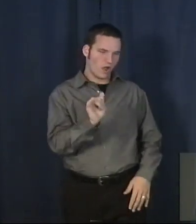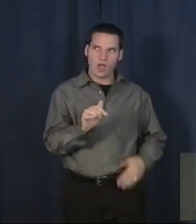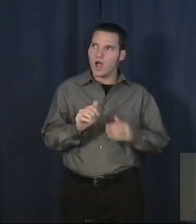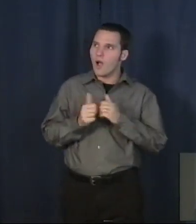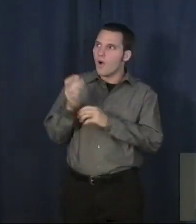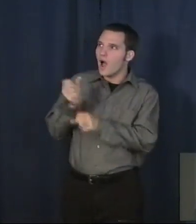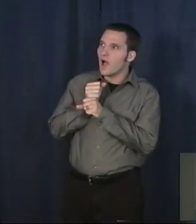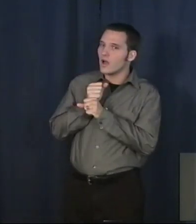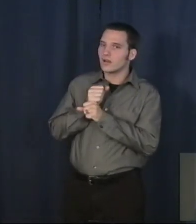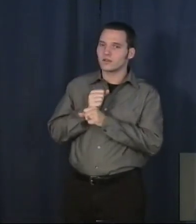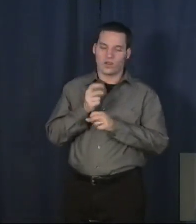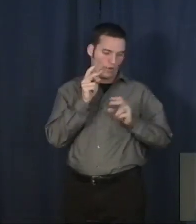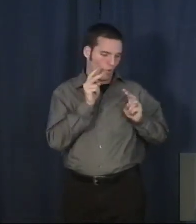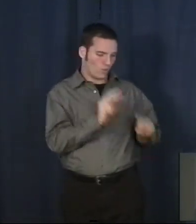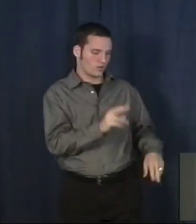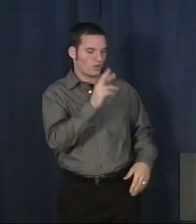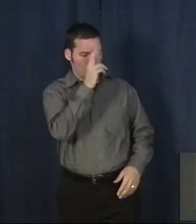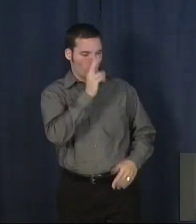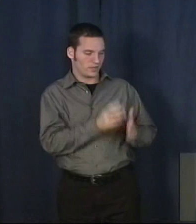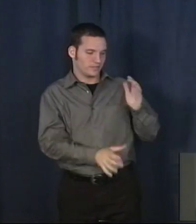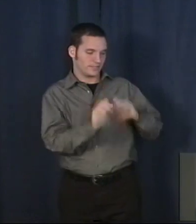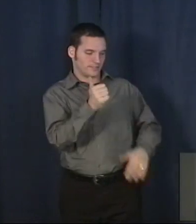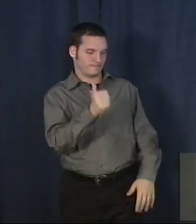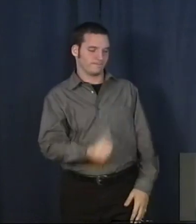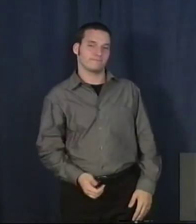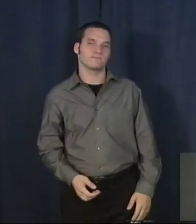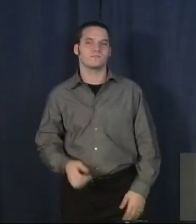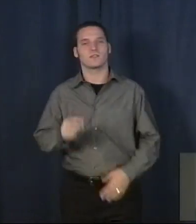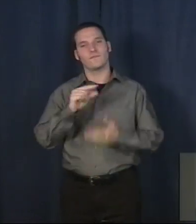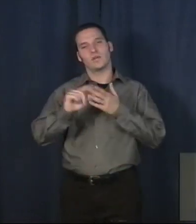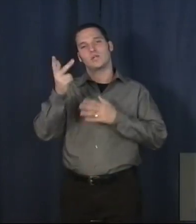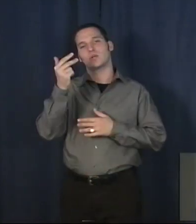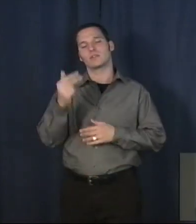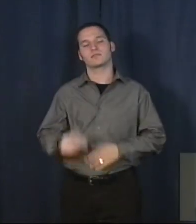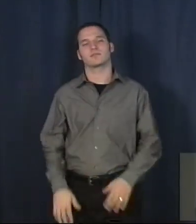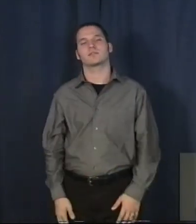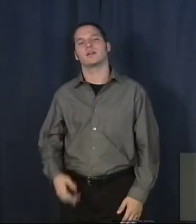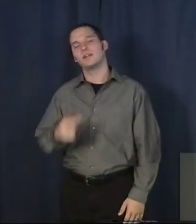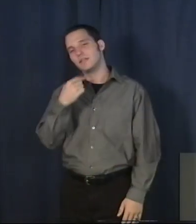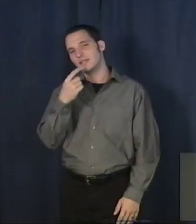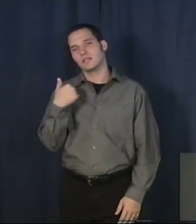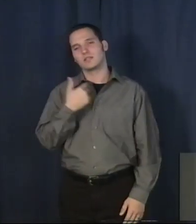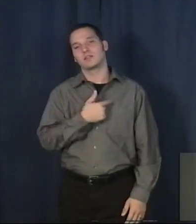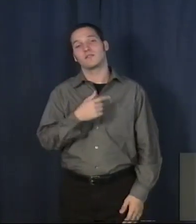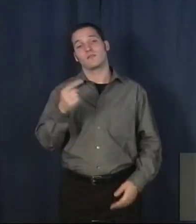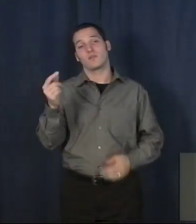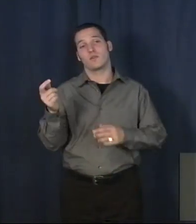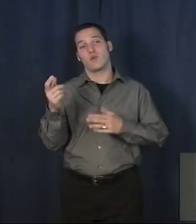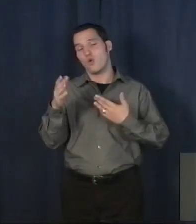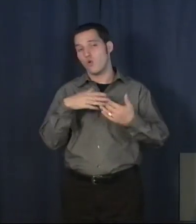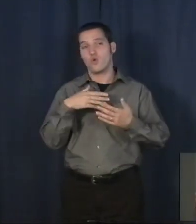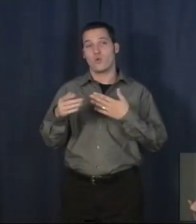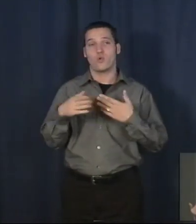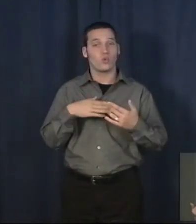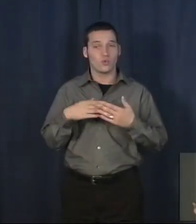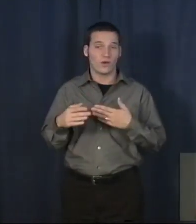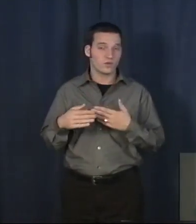watch this, Romans chapter 10 and verse number 13 tells us, for whosoever, whosoever means anybody,